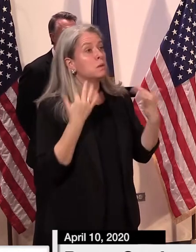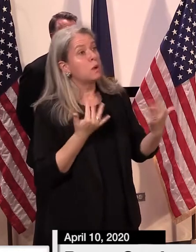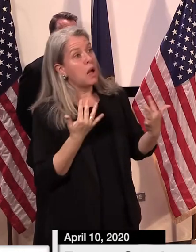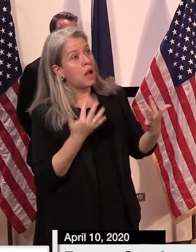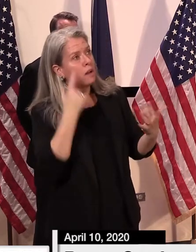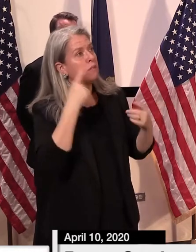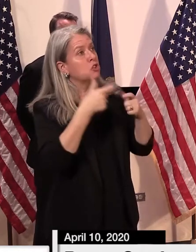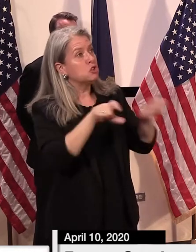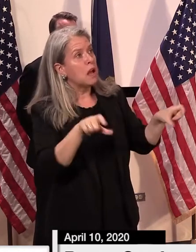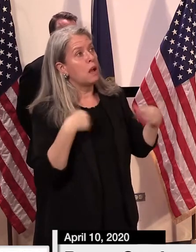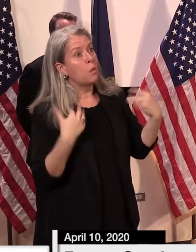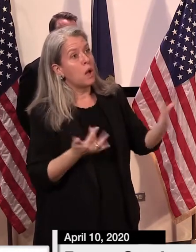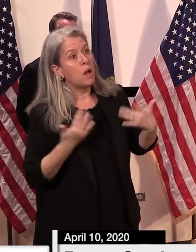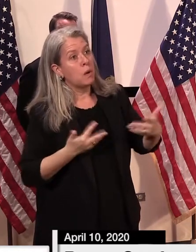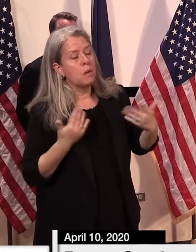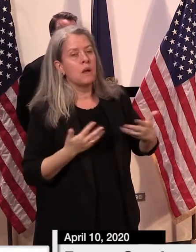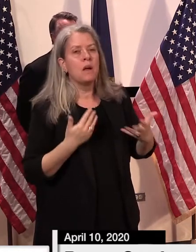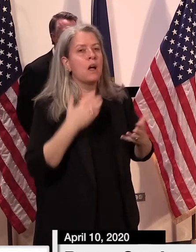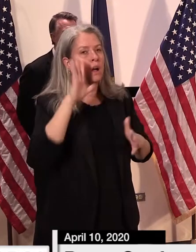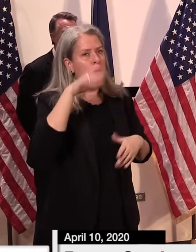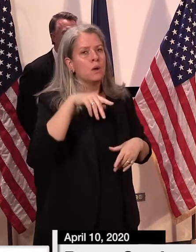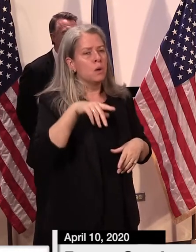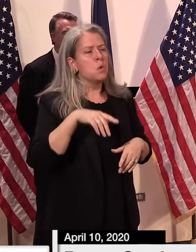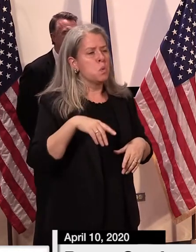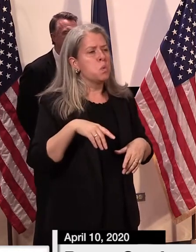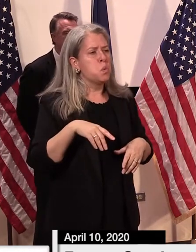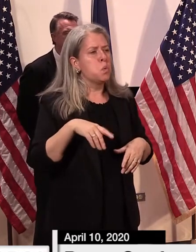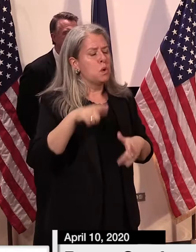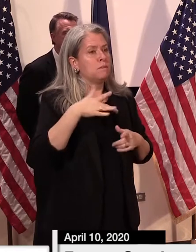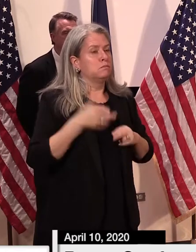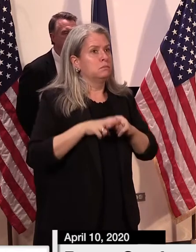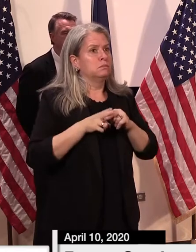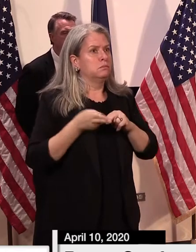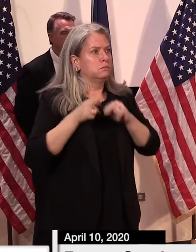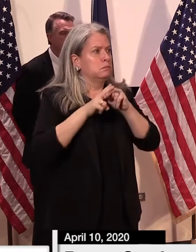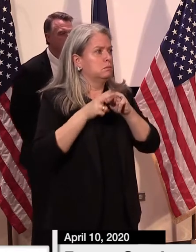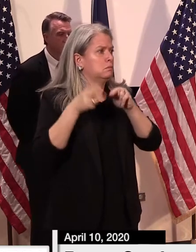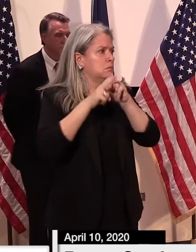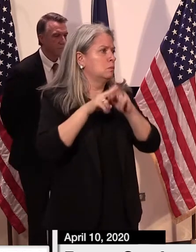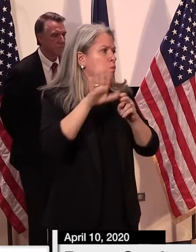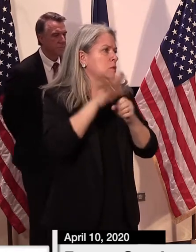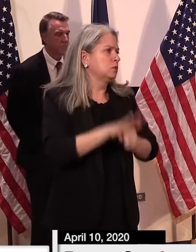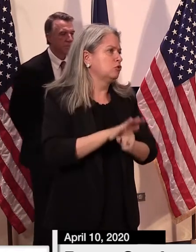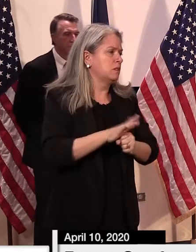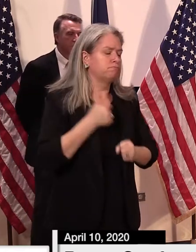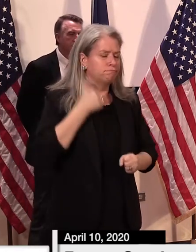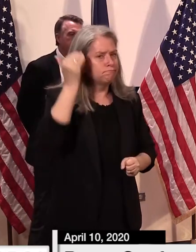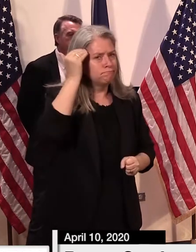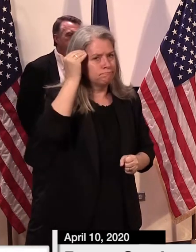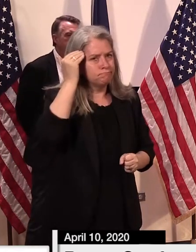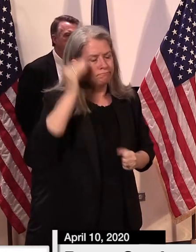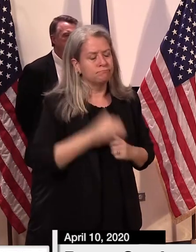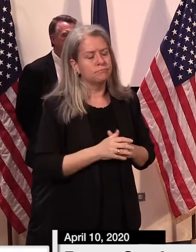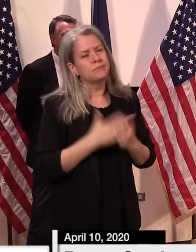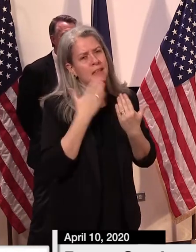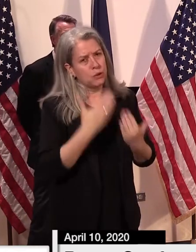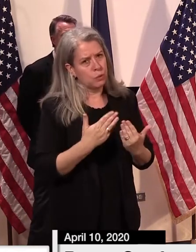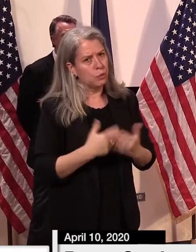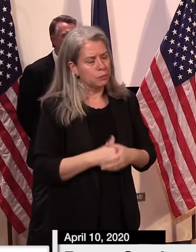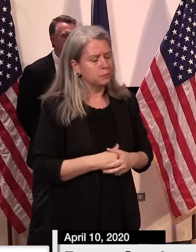benefits. We certainly understand the urgency here and are working on that. I also want to say